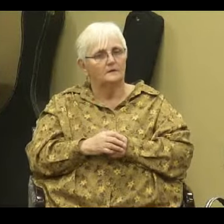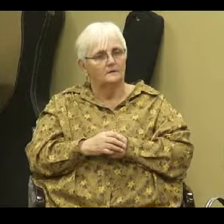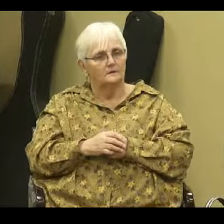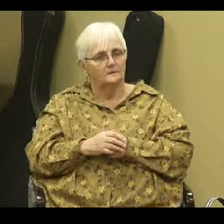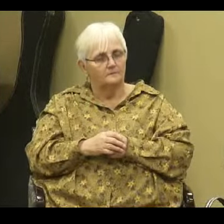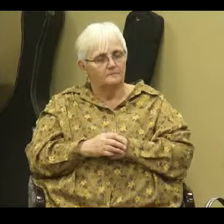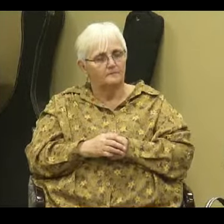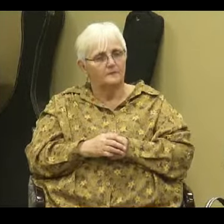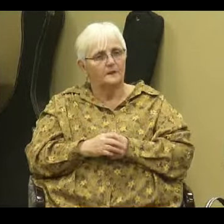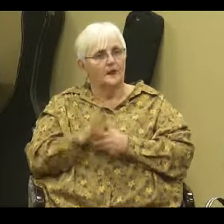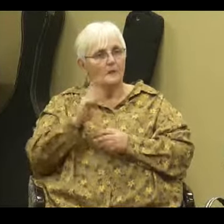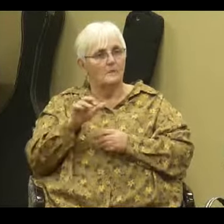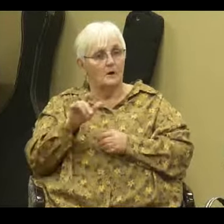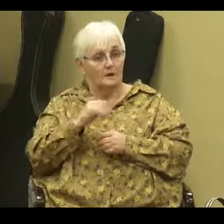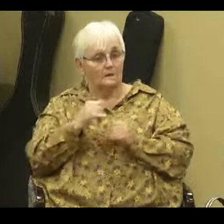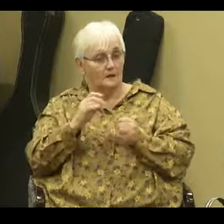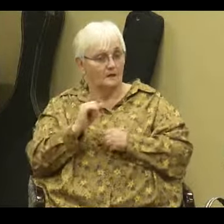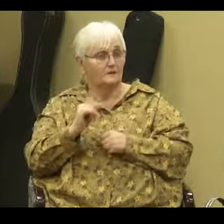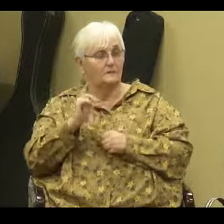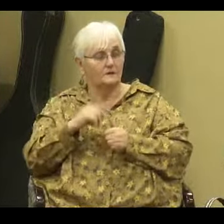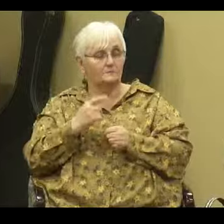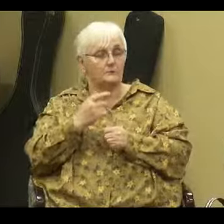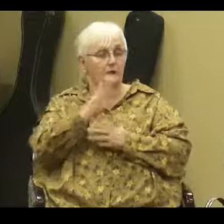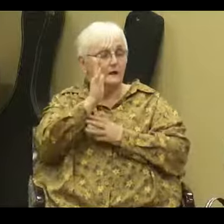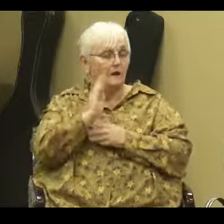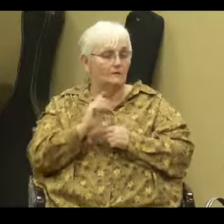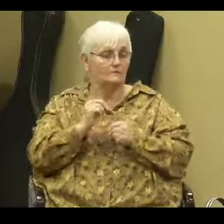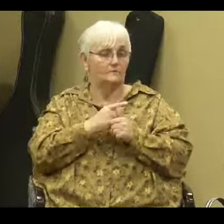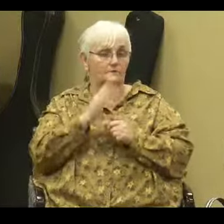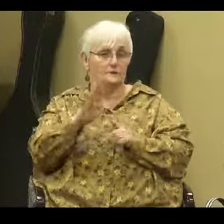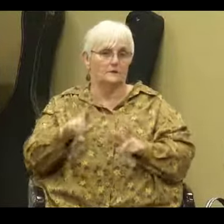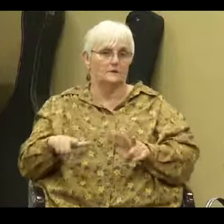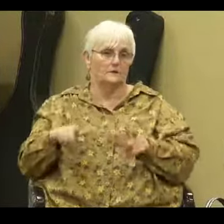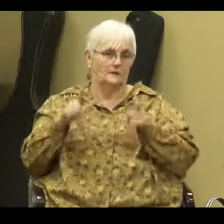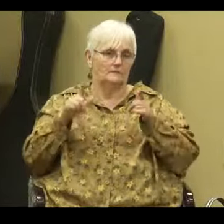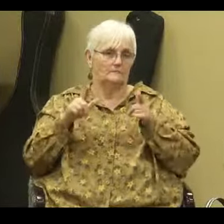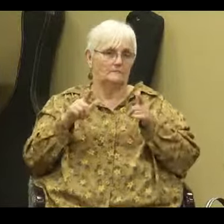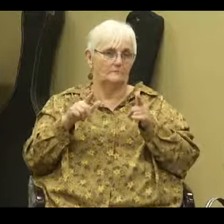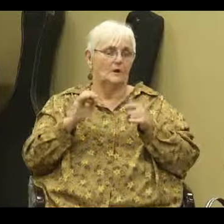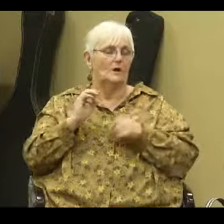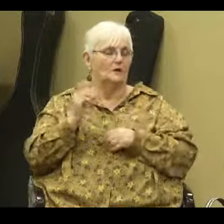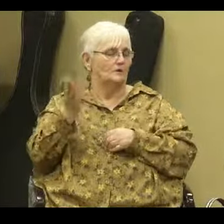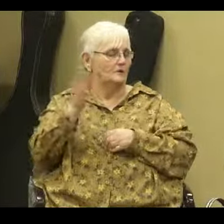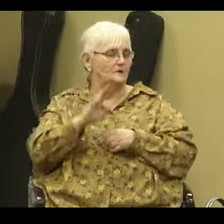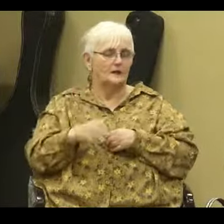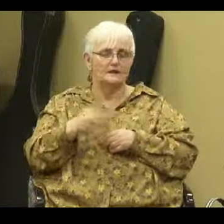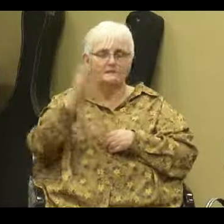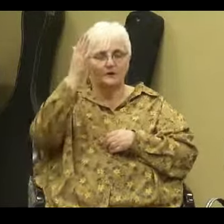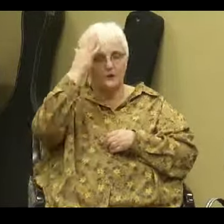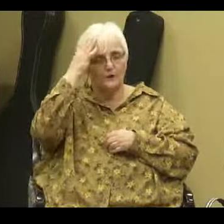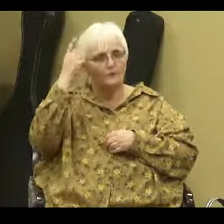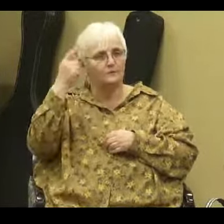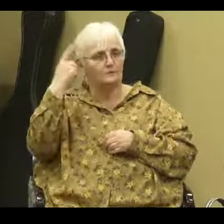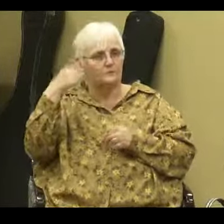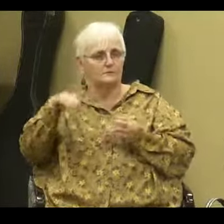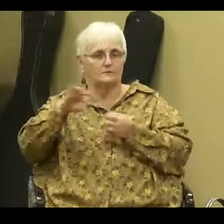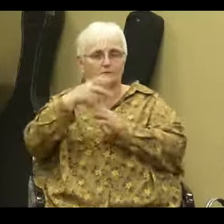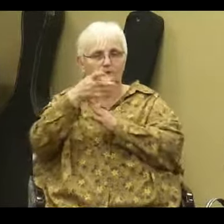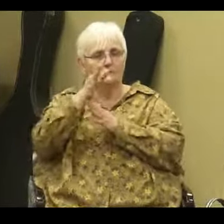The bottom line is it's going to be first in your life or you will never know the mysteries of God. So that